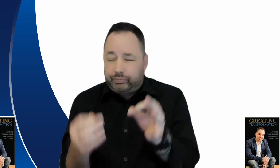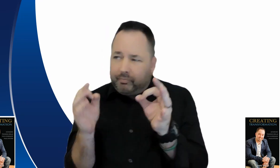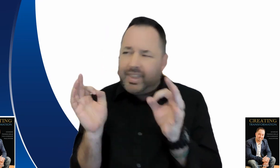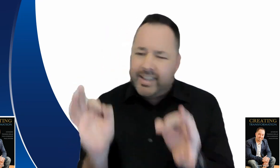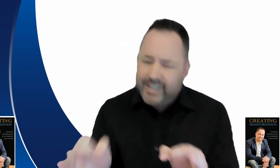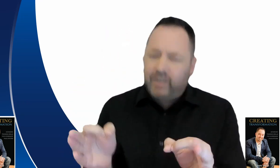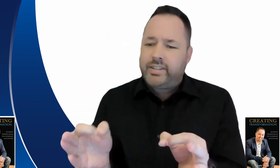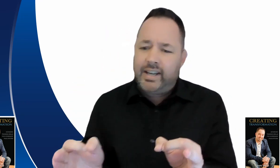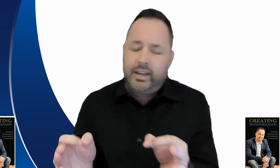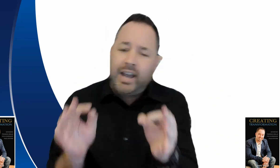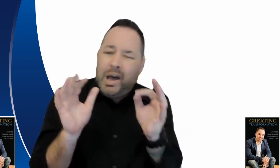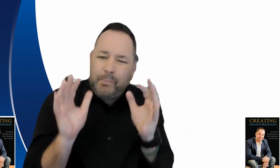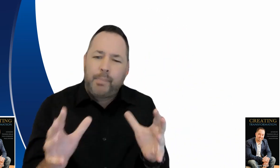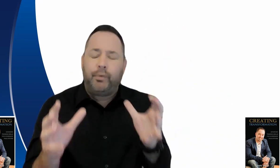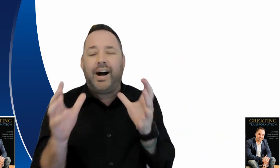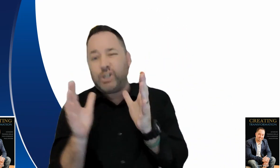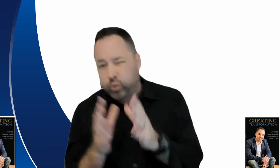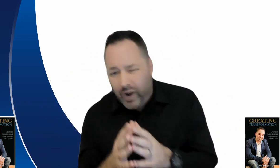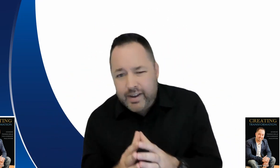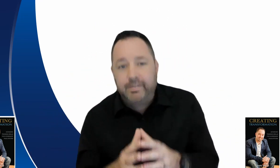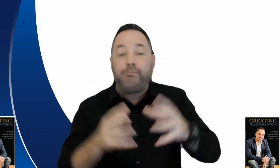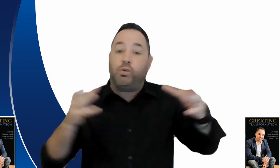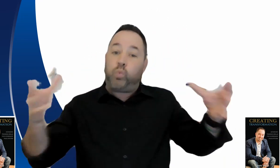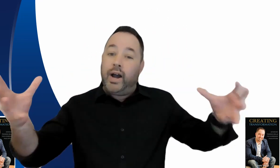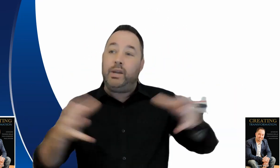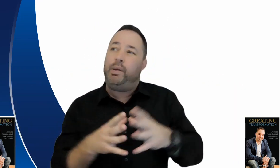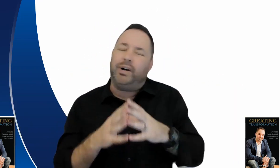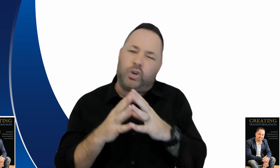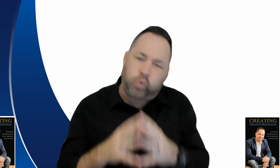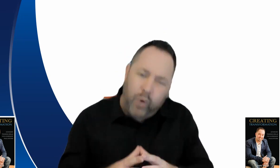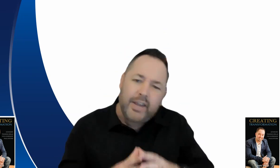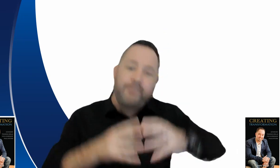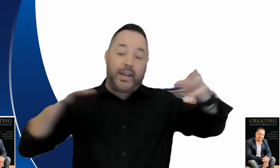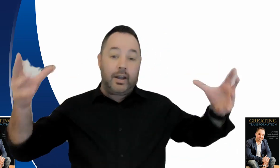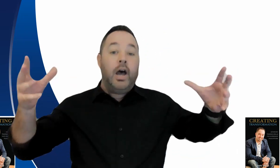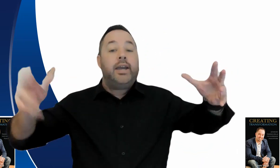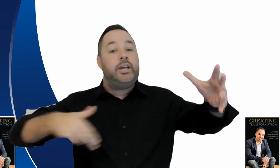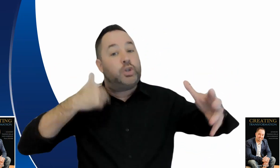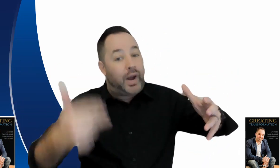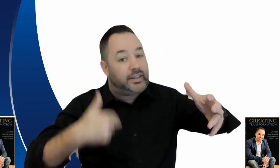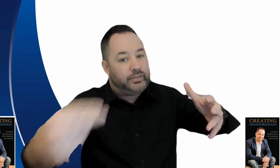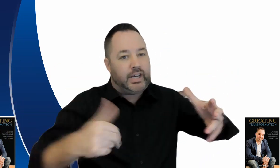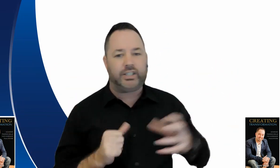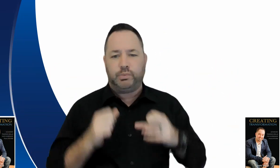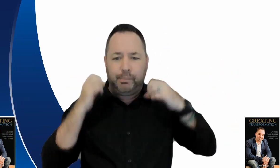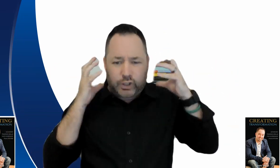and guaranteed people are craving variety people are craving interactive sessions people